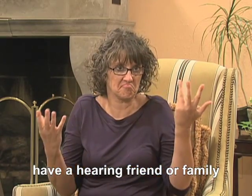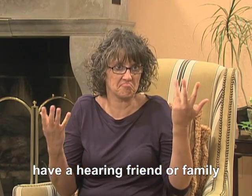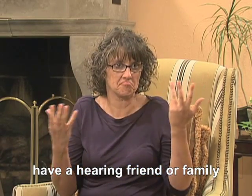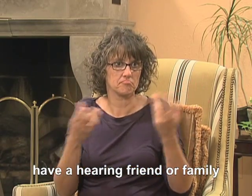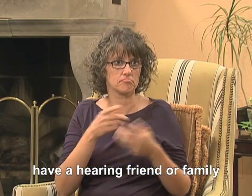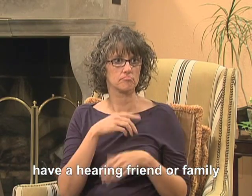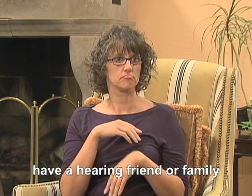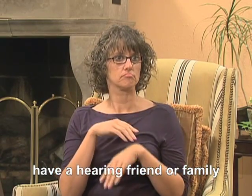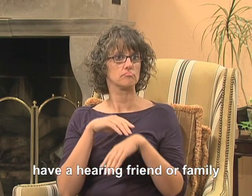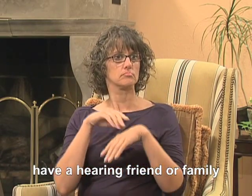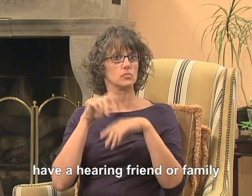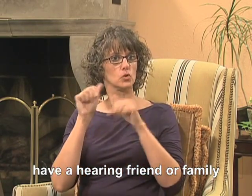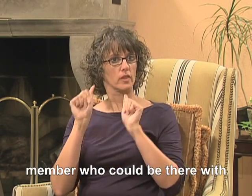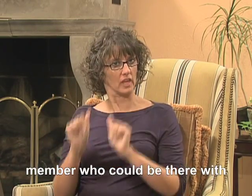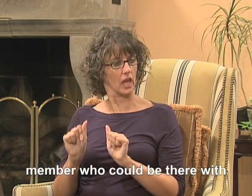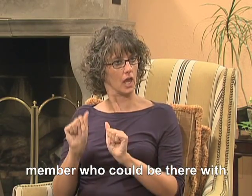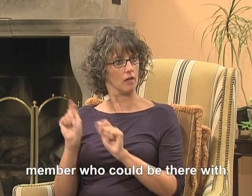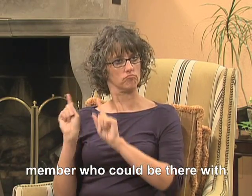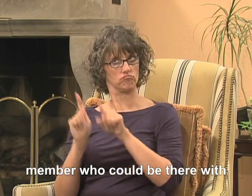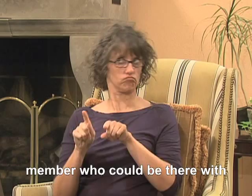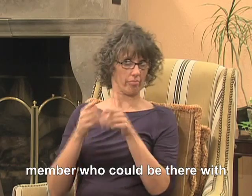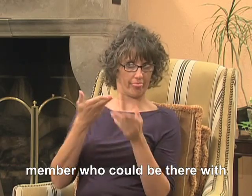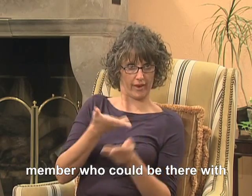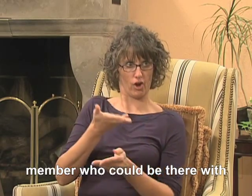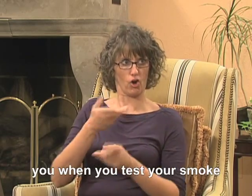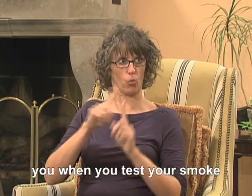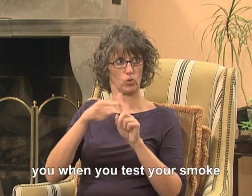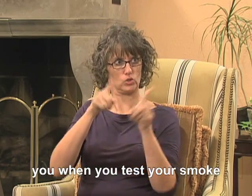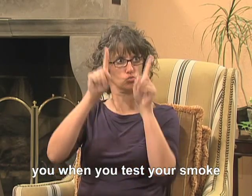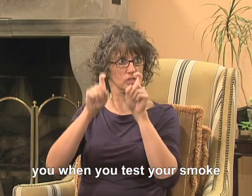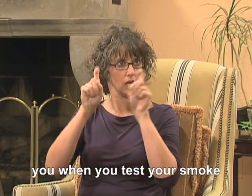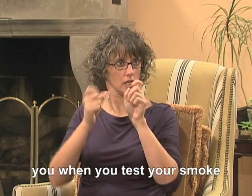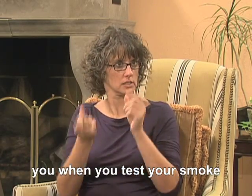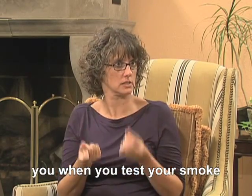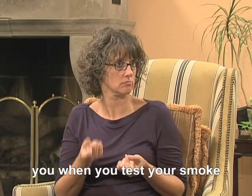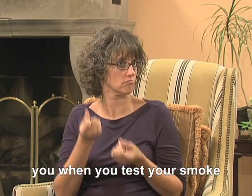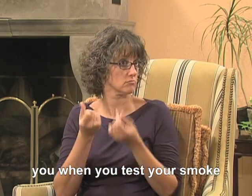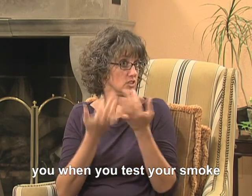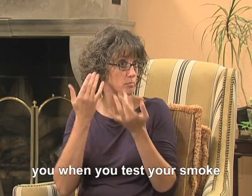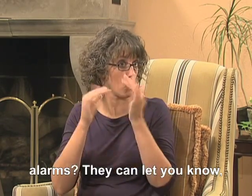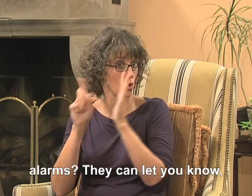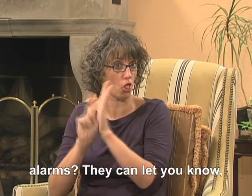family member who could be there with you when you test your smoke alarms?